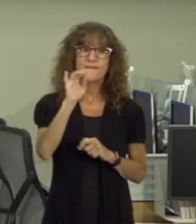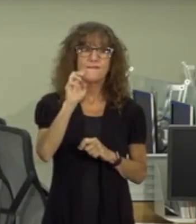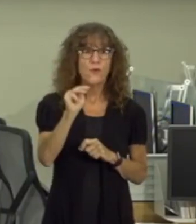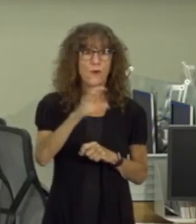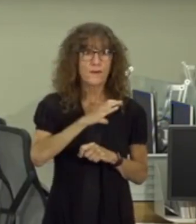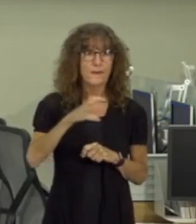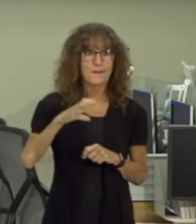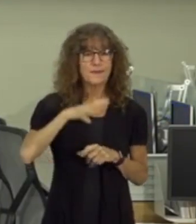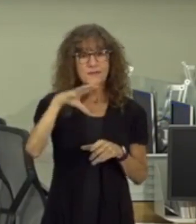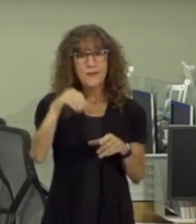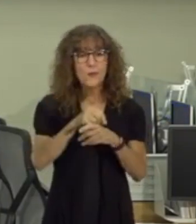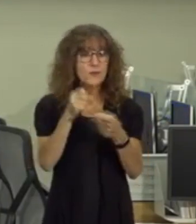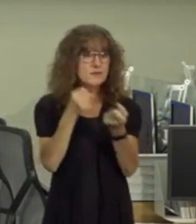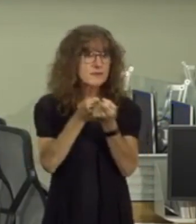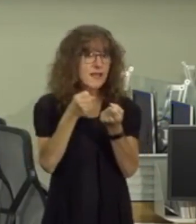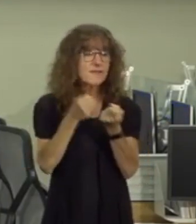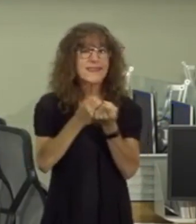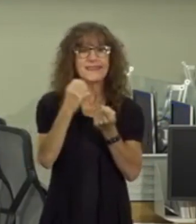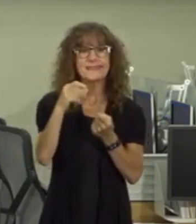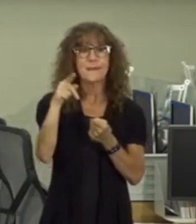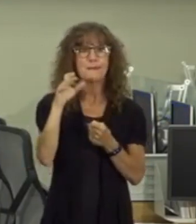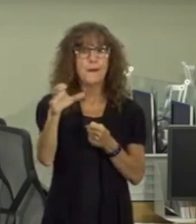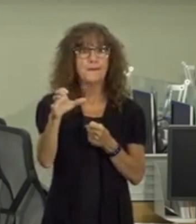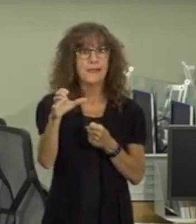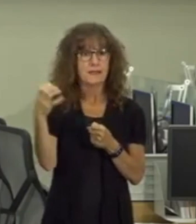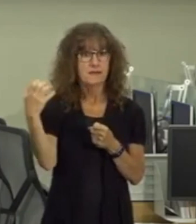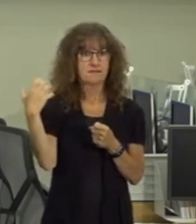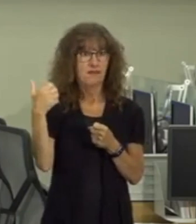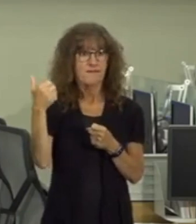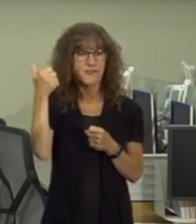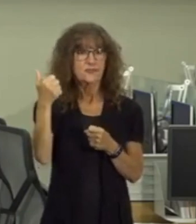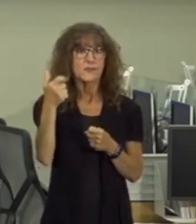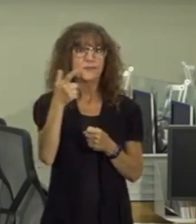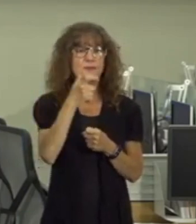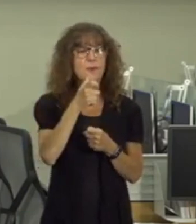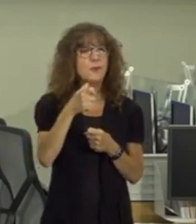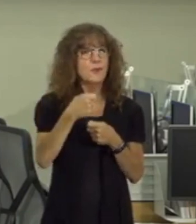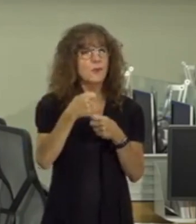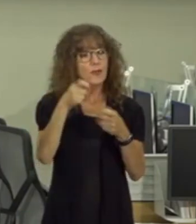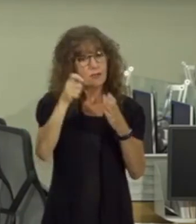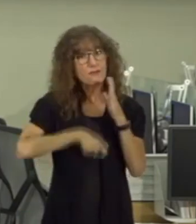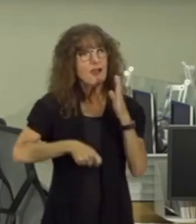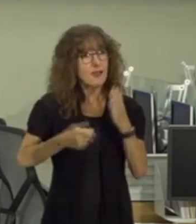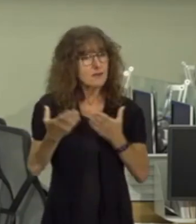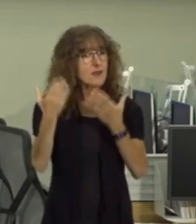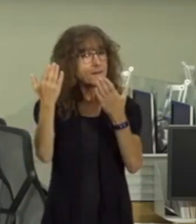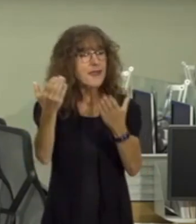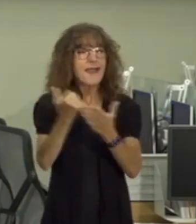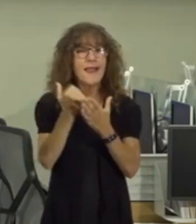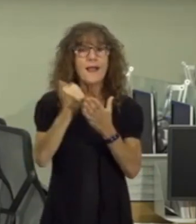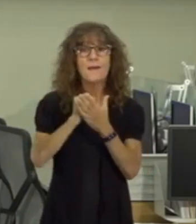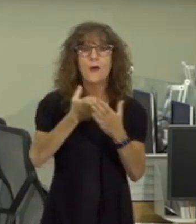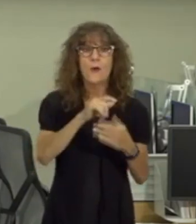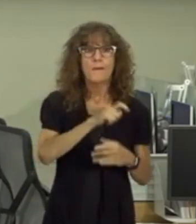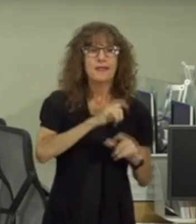is made up of community advocates and public officials who will develop insightful recommendations and help our police department truly